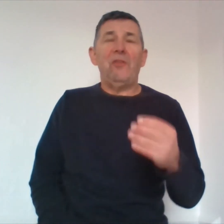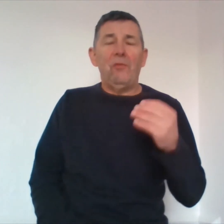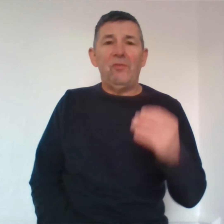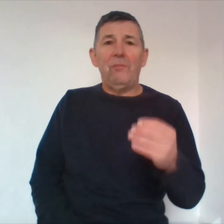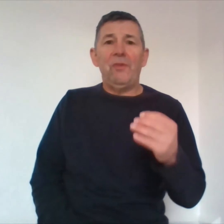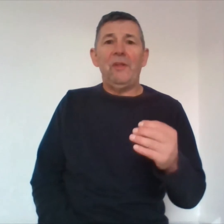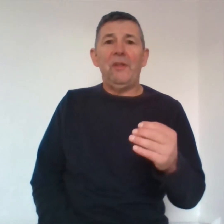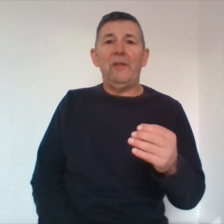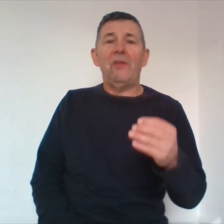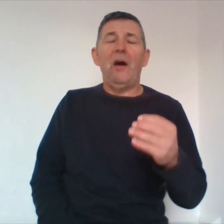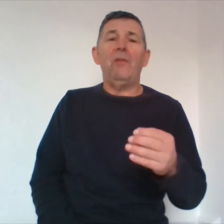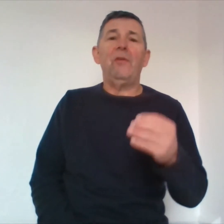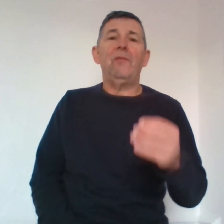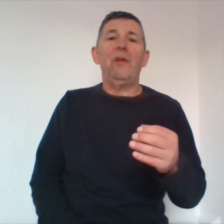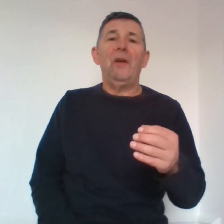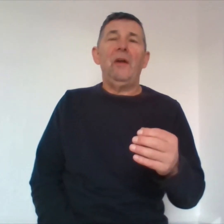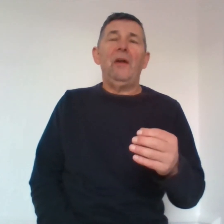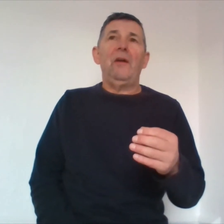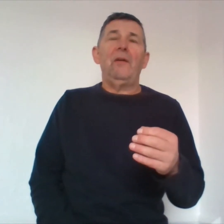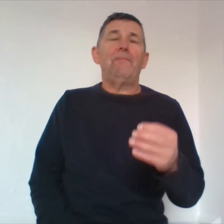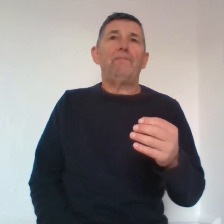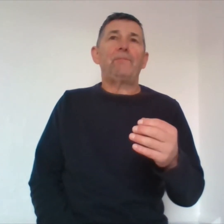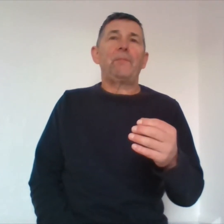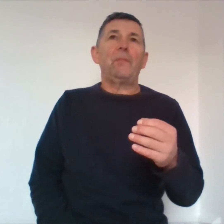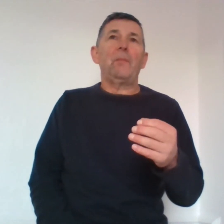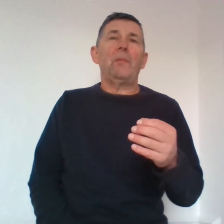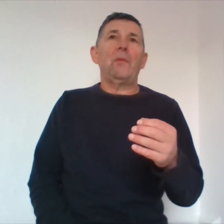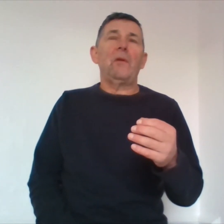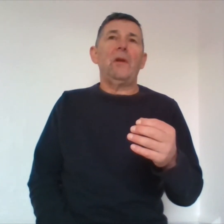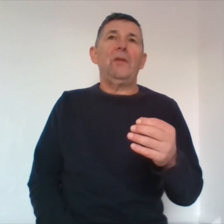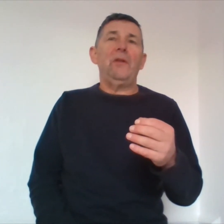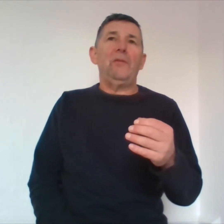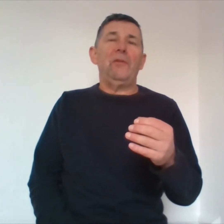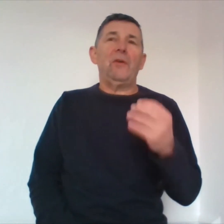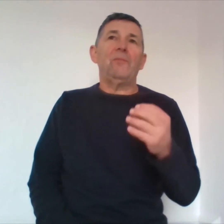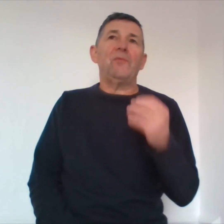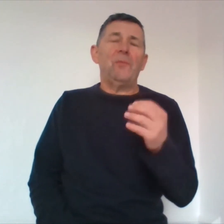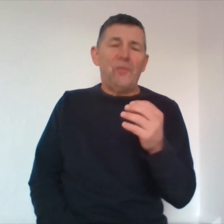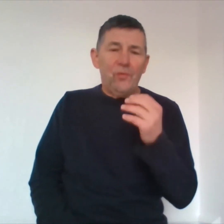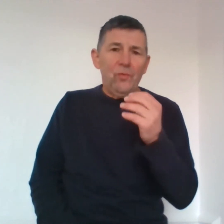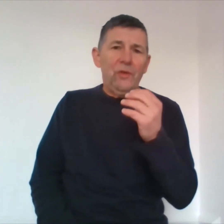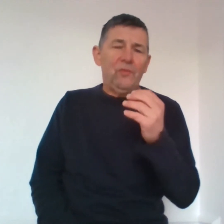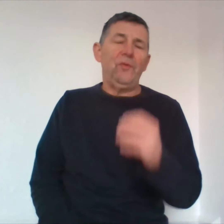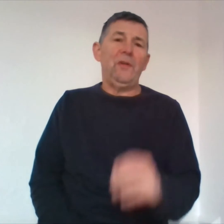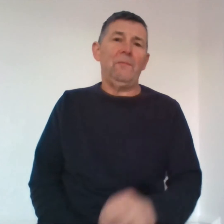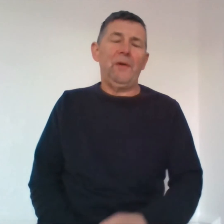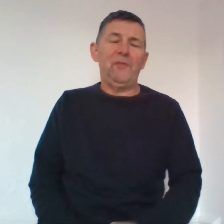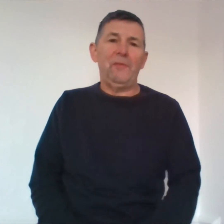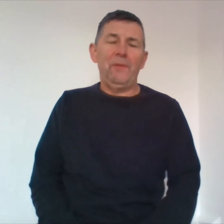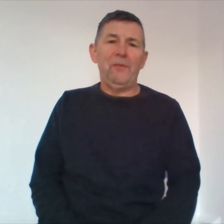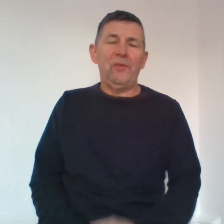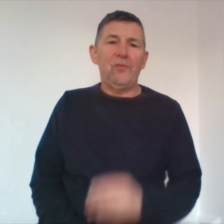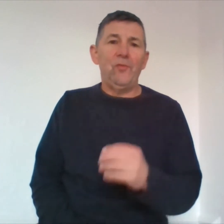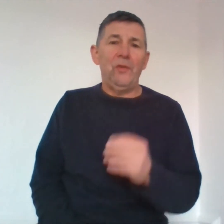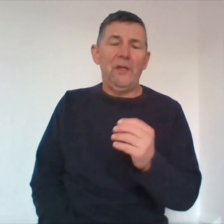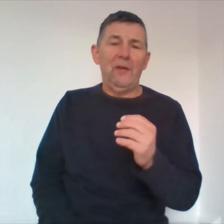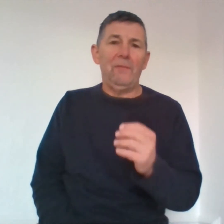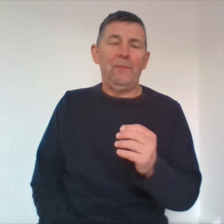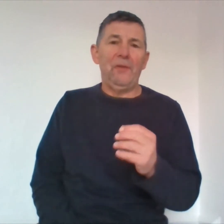something that is out of the it that comes from truly truly compassionate person a truly caring person